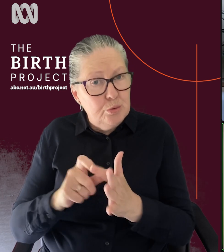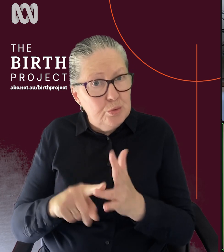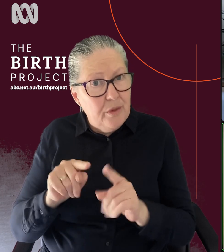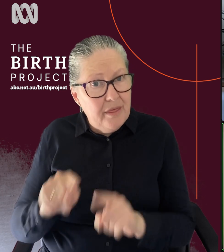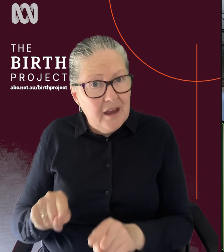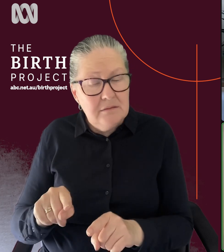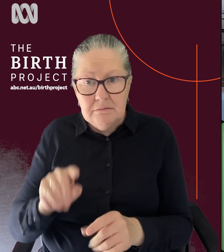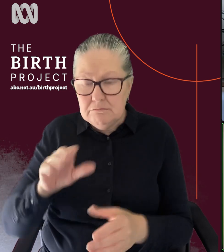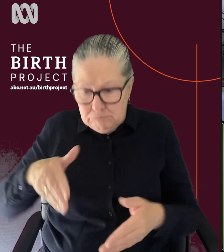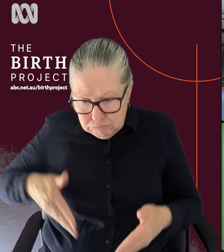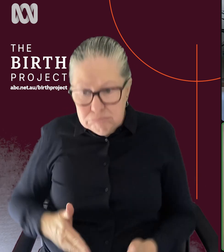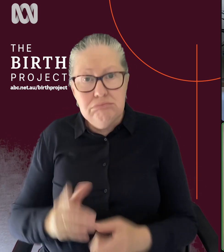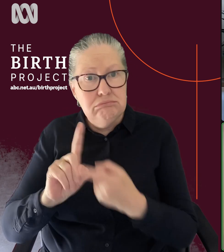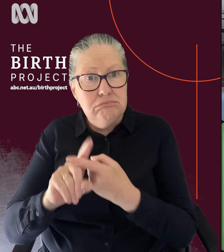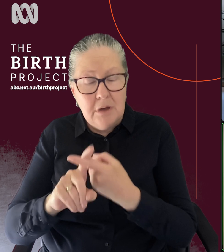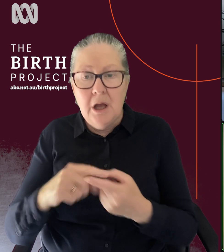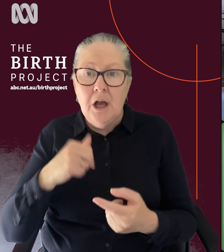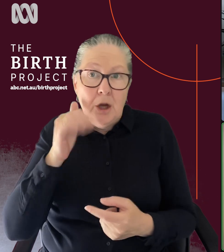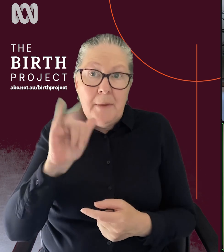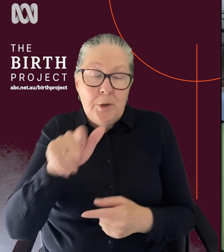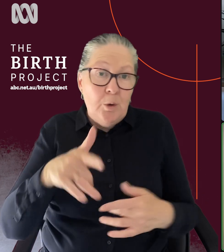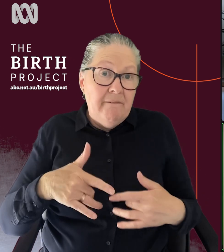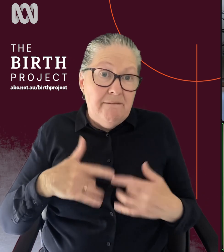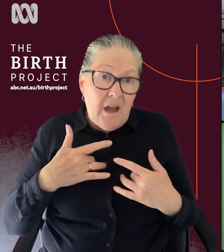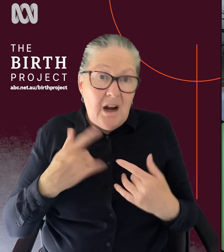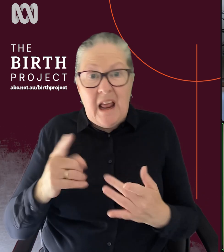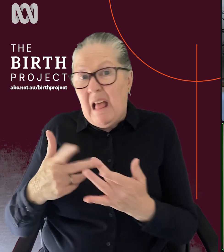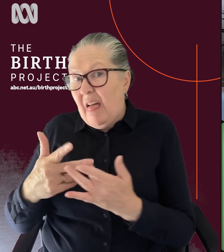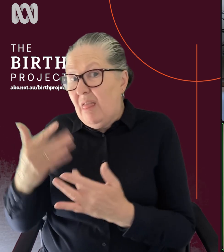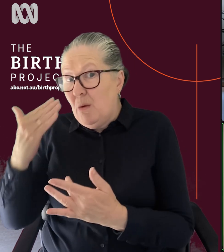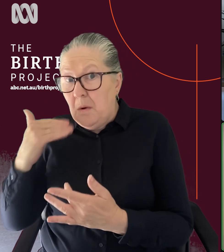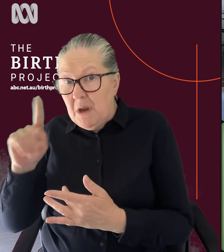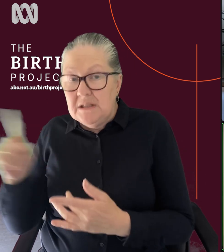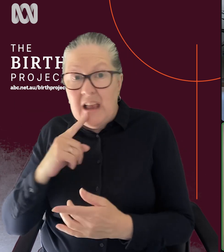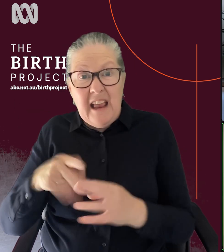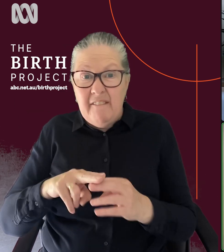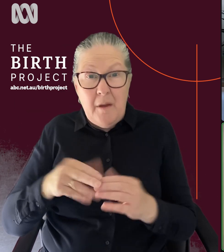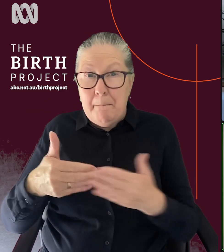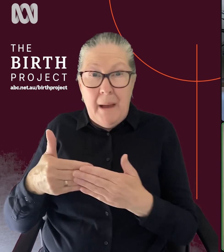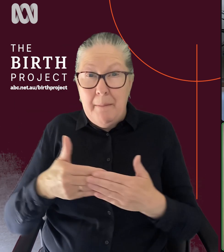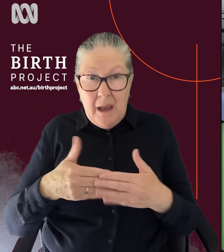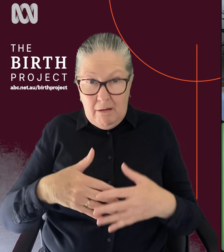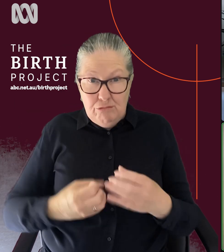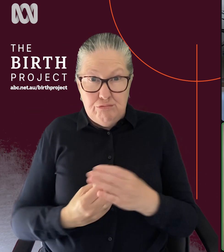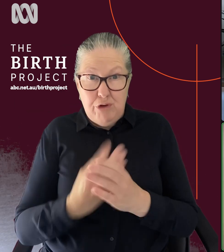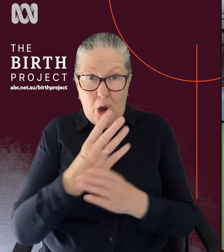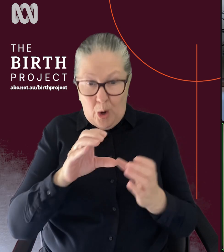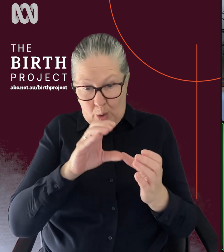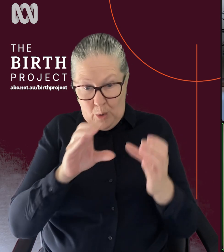and I'm not sure if this is something you felt in your heart. And I know a lot of women I've spoken to have said, well, if the baby's been in this position for however long, maybe there's a reason,